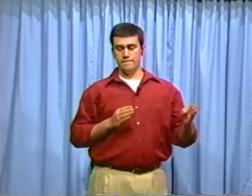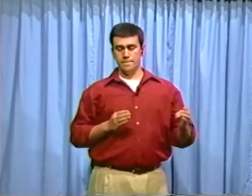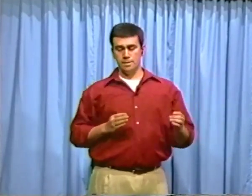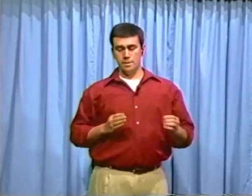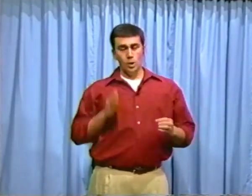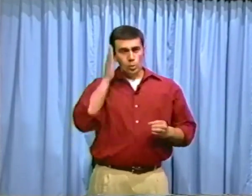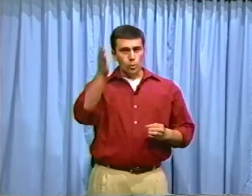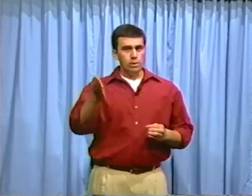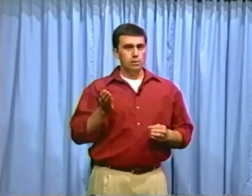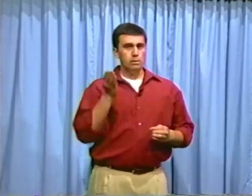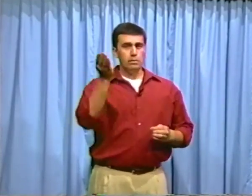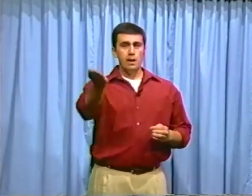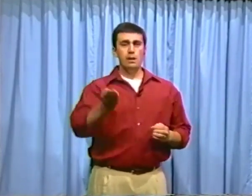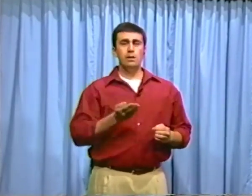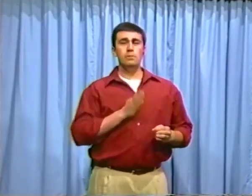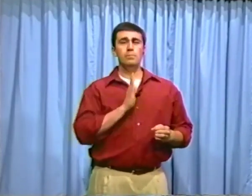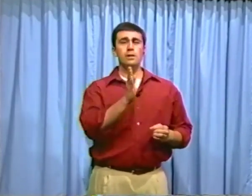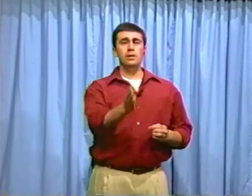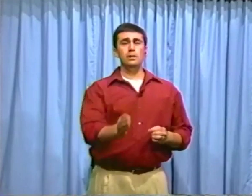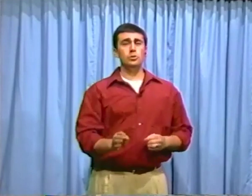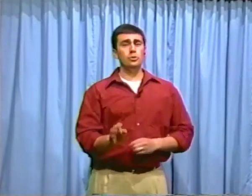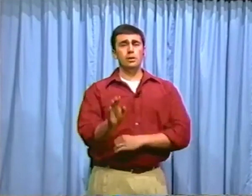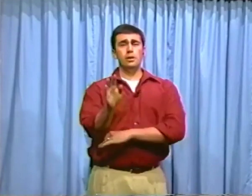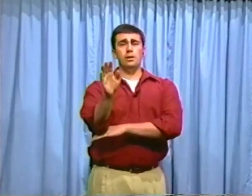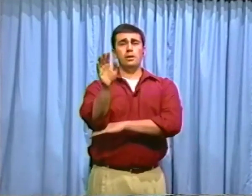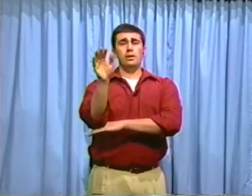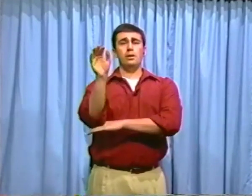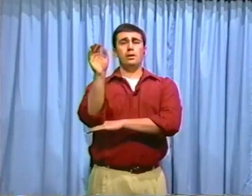Will there be trees?